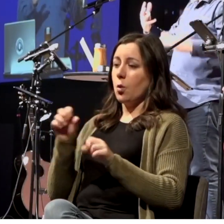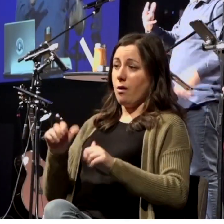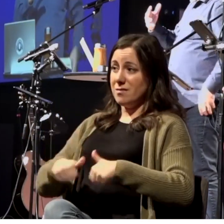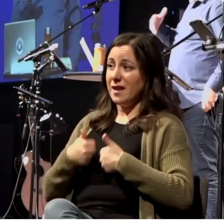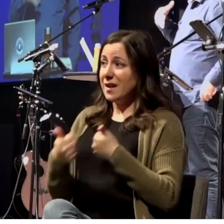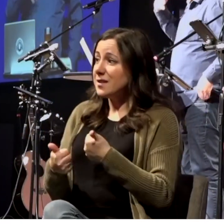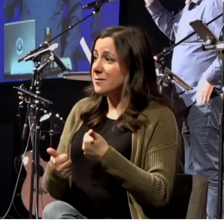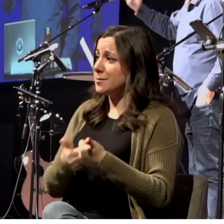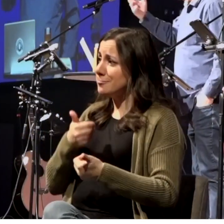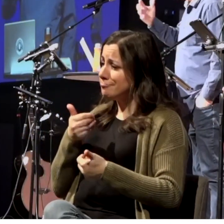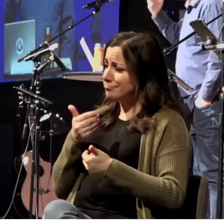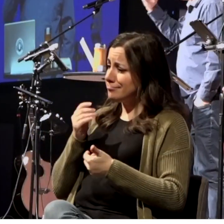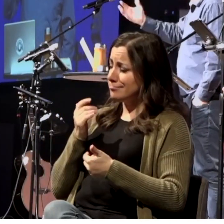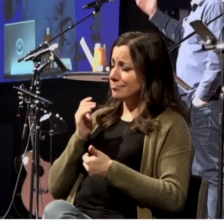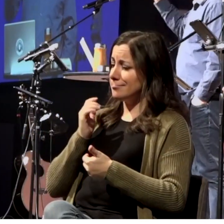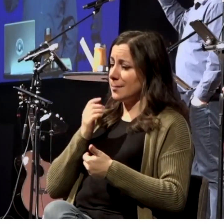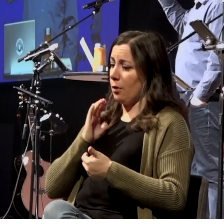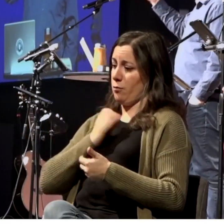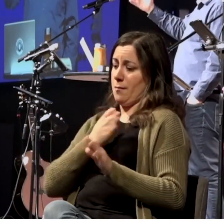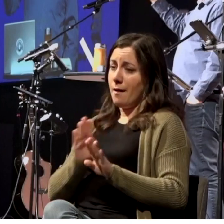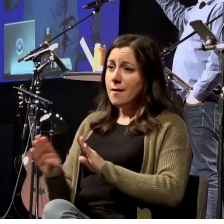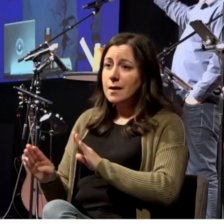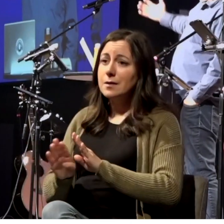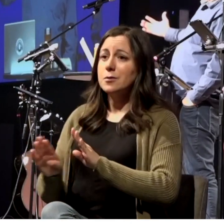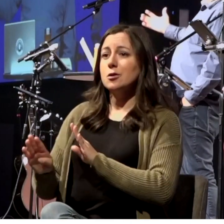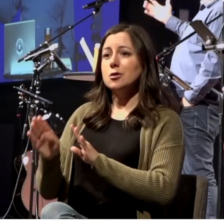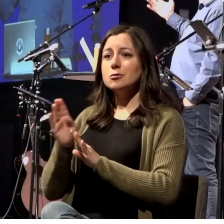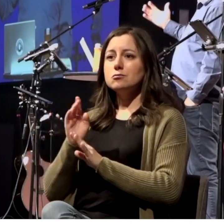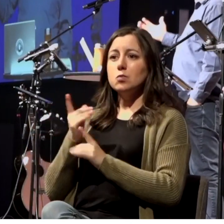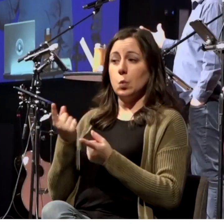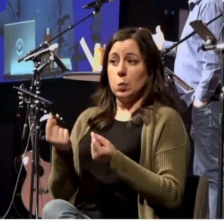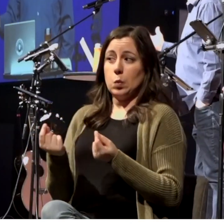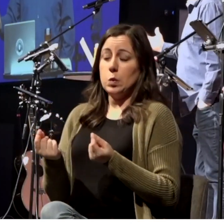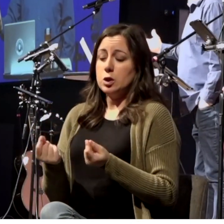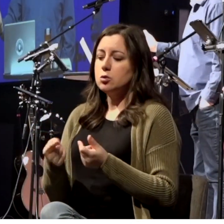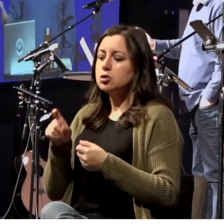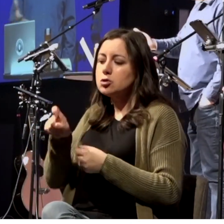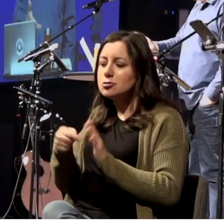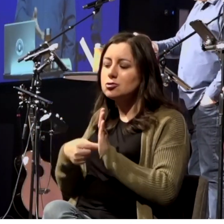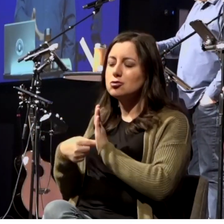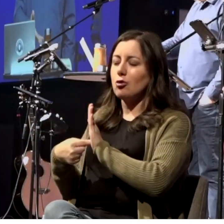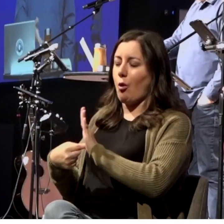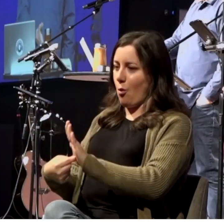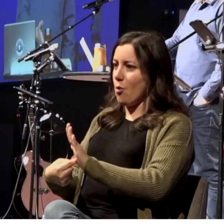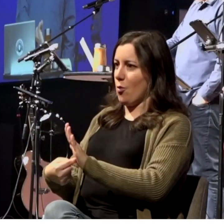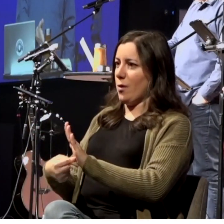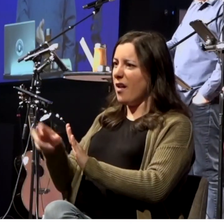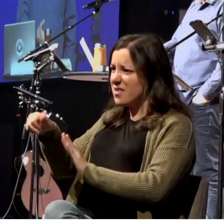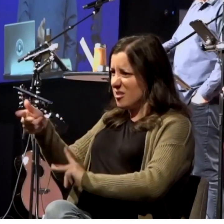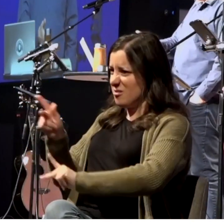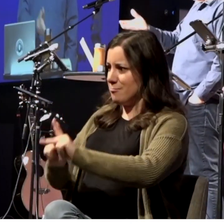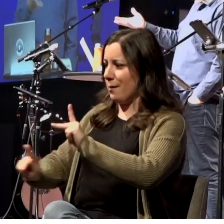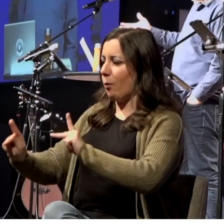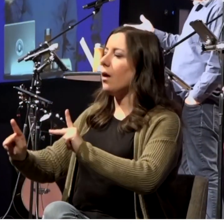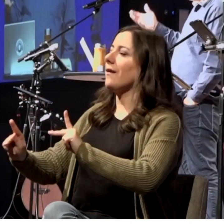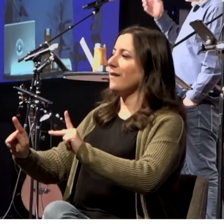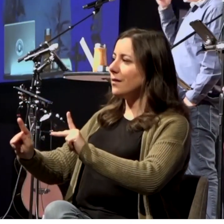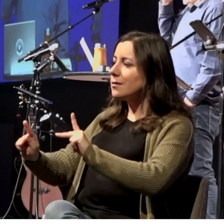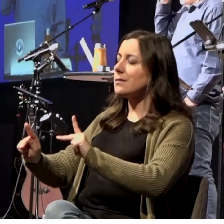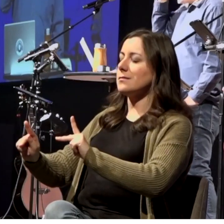that there's something that's happened in your life and in in Lydia's example and the example of those in her